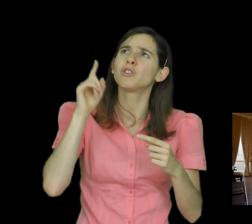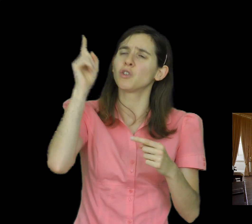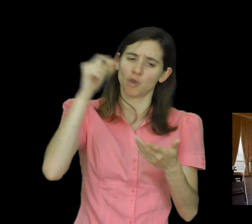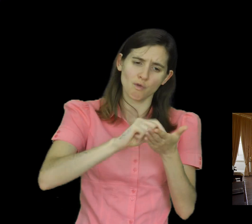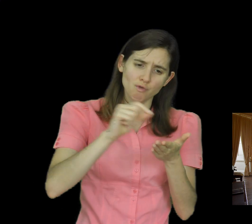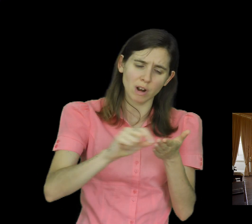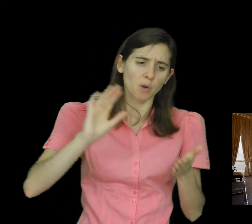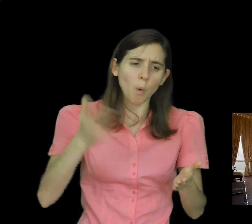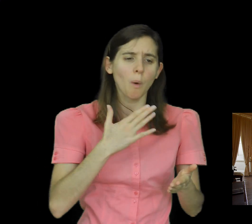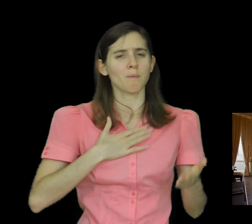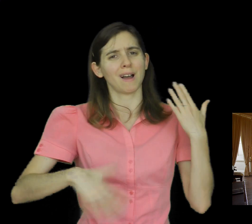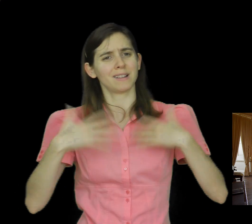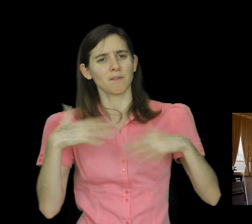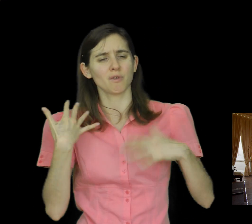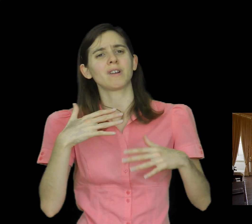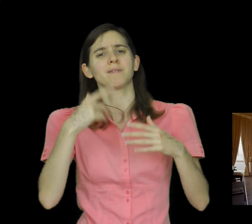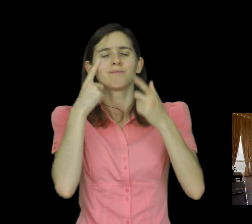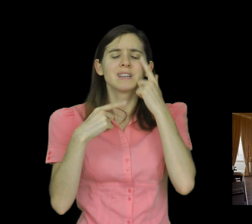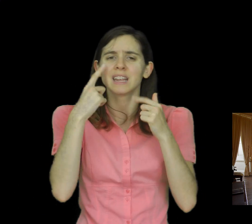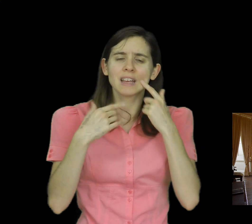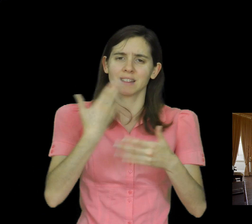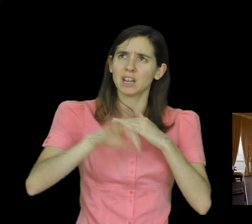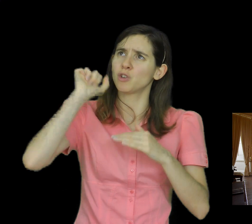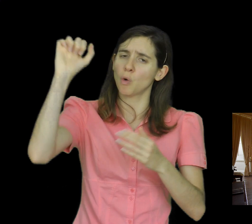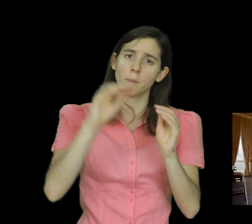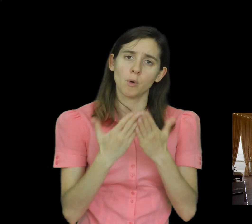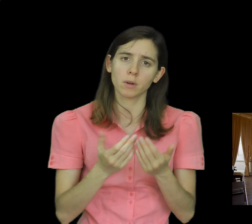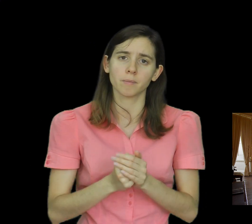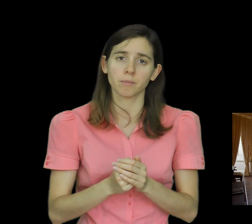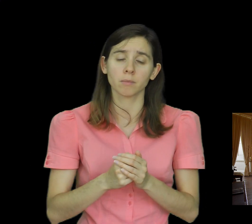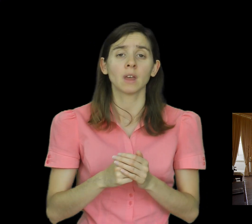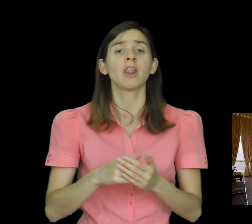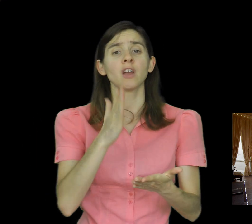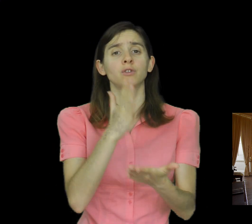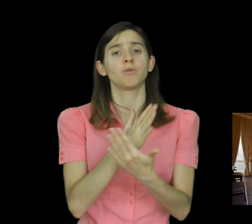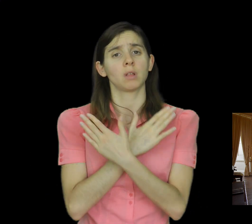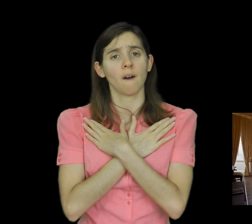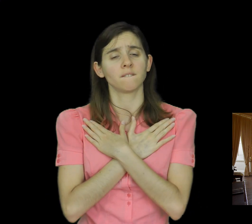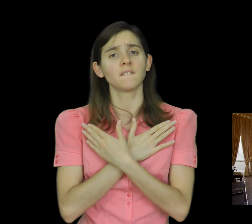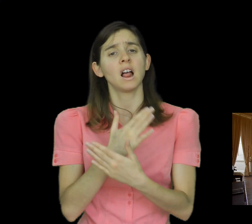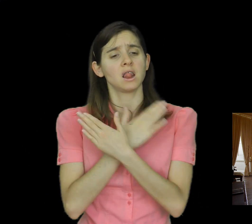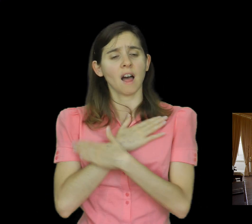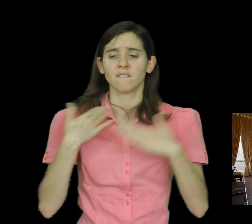Psalms chapter 56 and verse 8. Love is like that. It suffers with those who suffer.